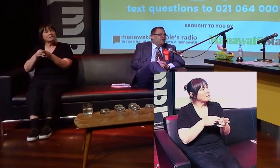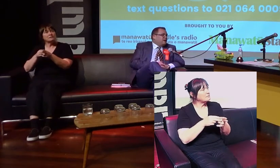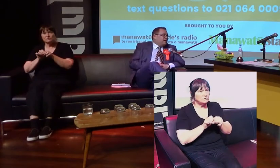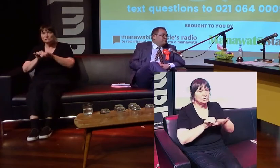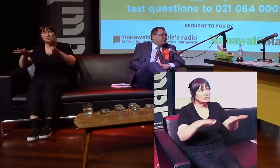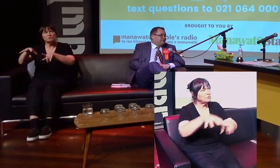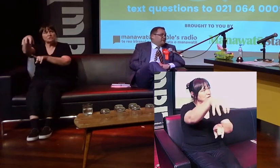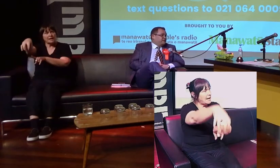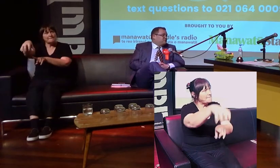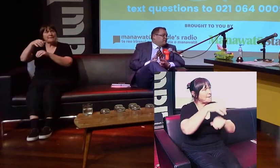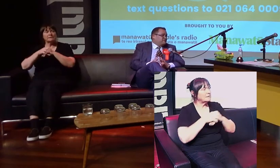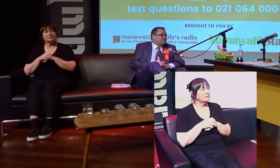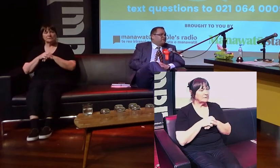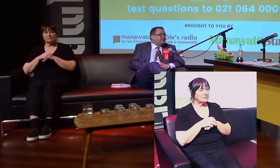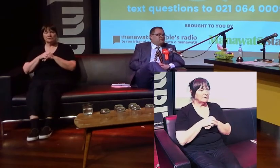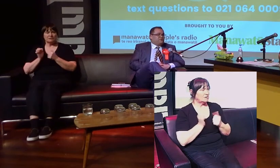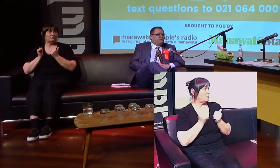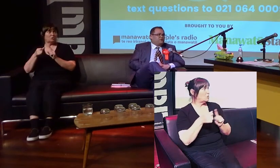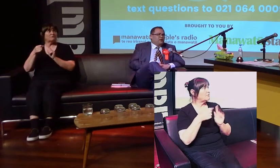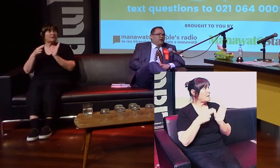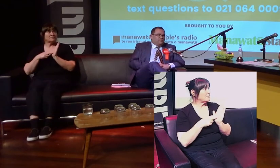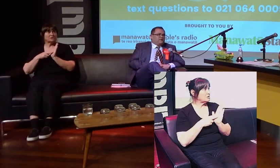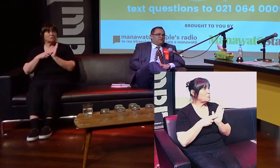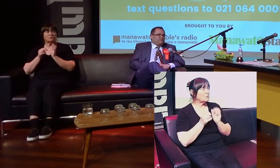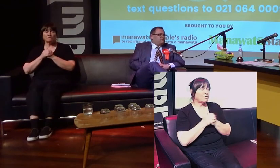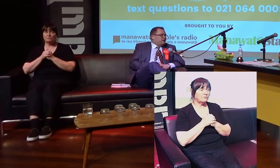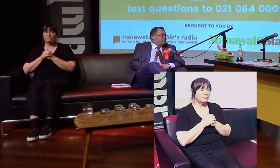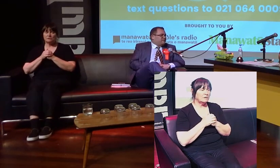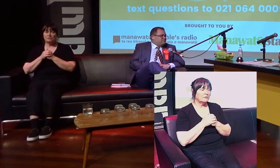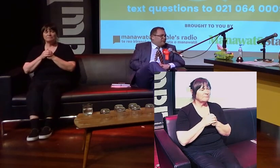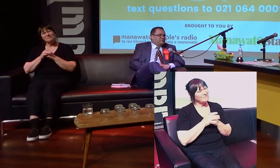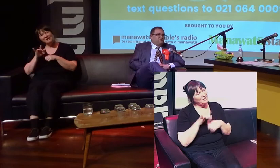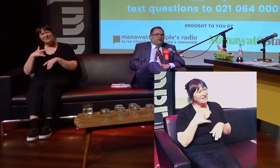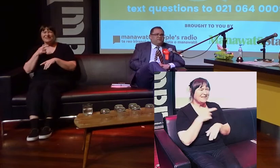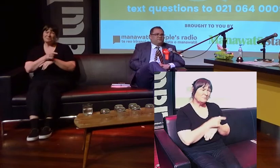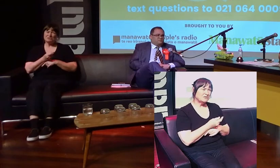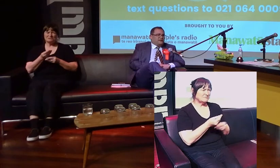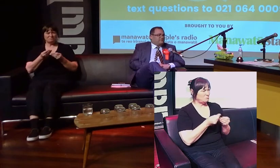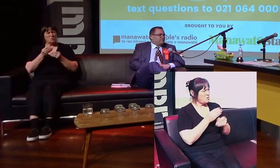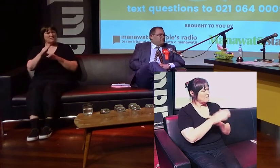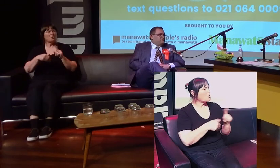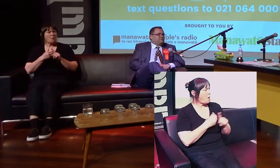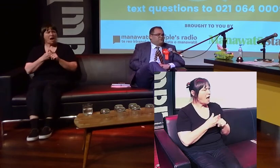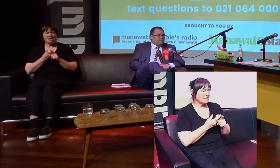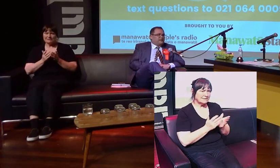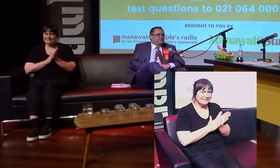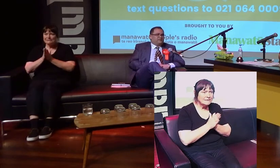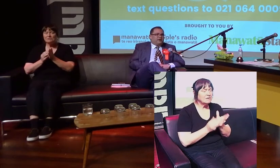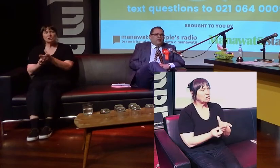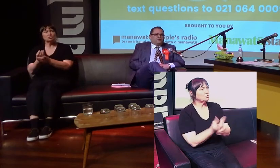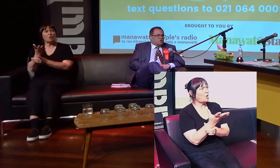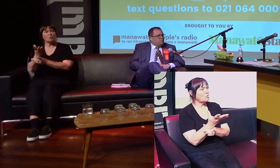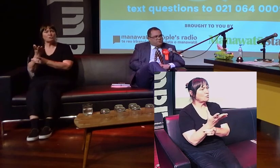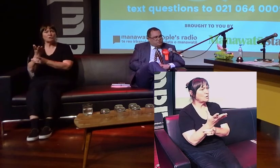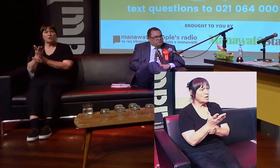strengths as an electorate and as a city and as a region, I think it's had its time, it's had its place. It has stimulated growth, it has stimulated